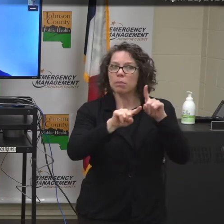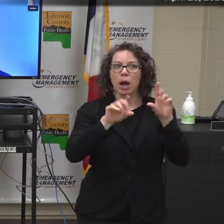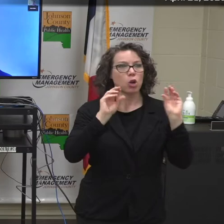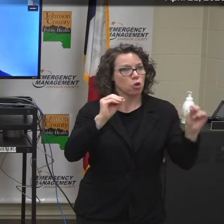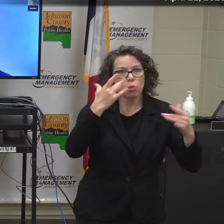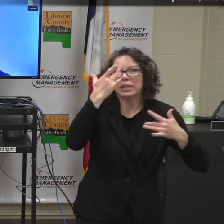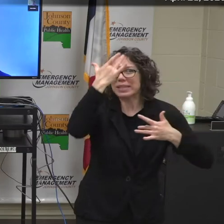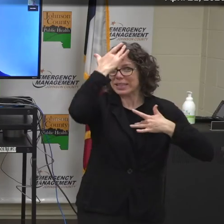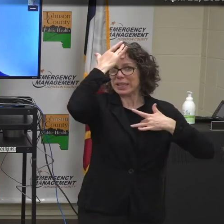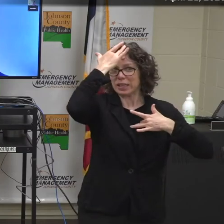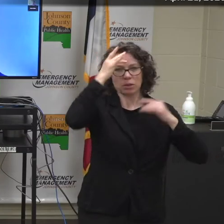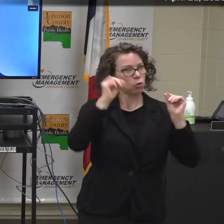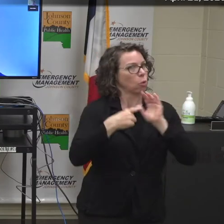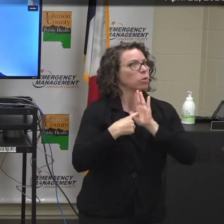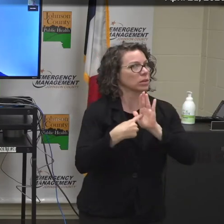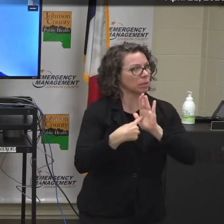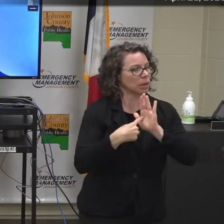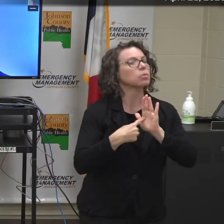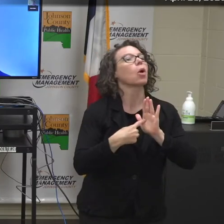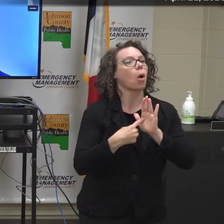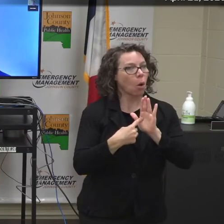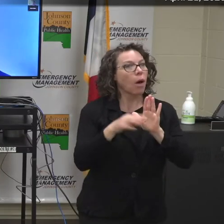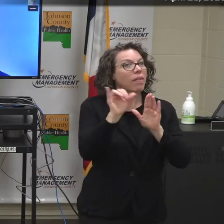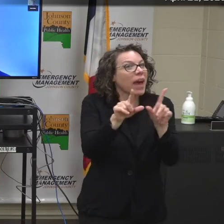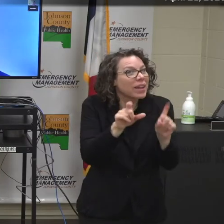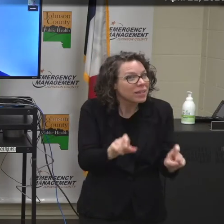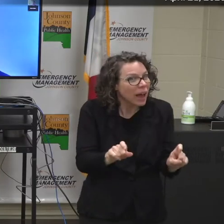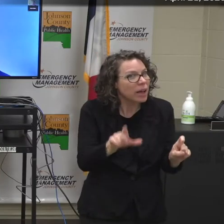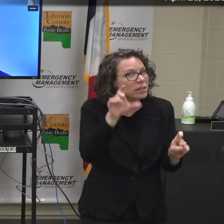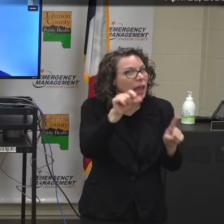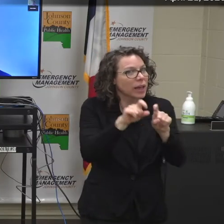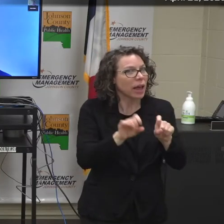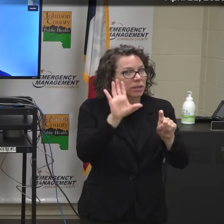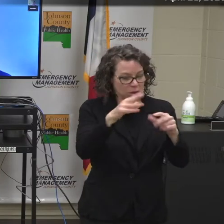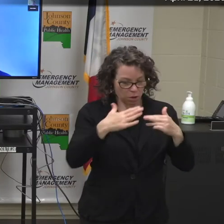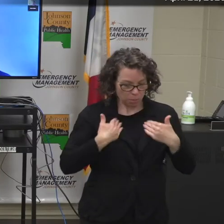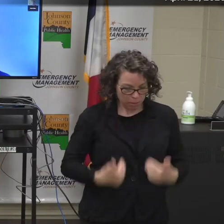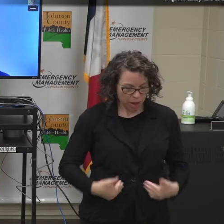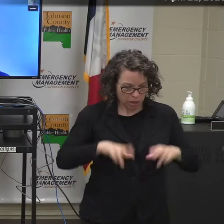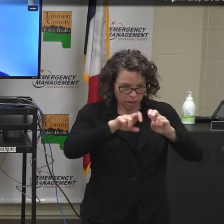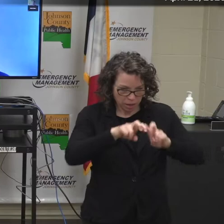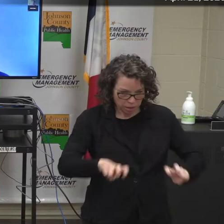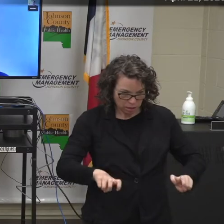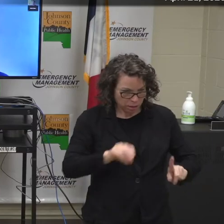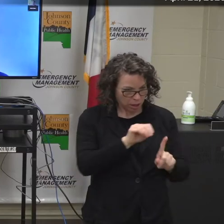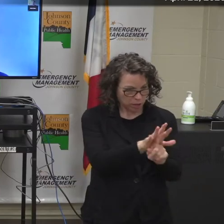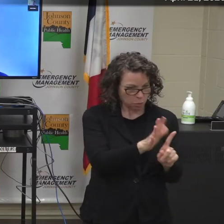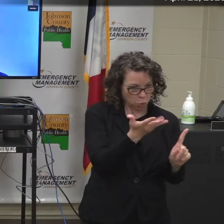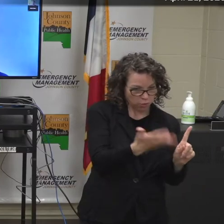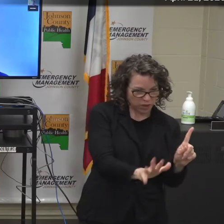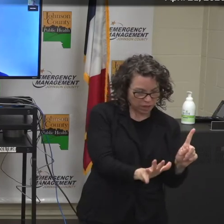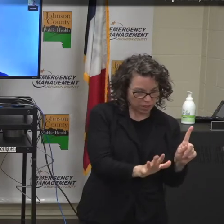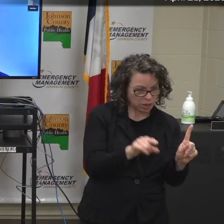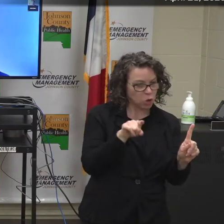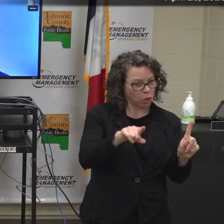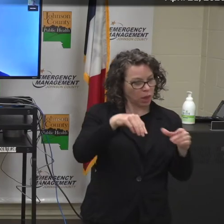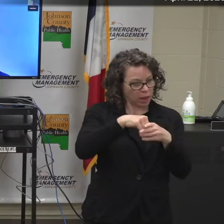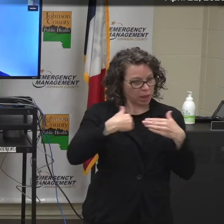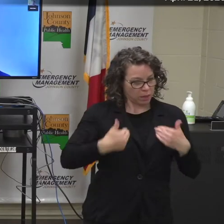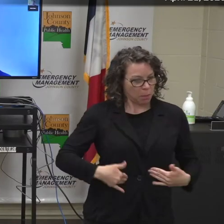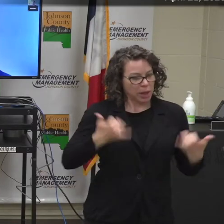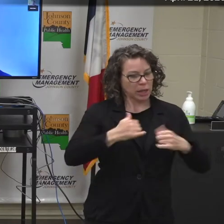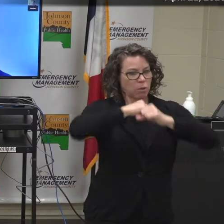So the serologic test or the antibody test really looks at whether a person has had that exposure and then developed antibodies